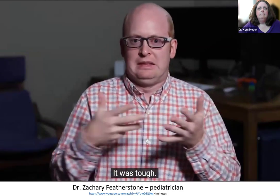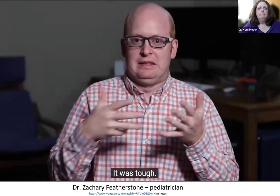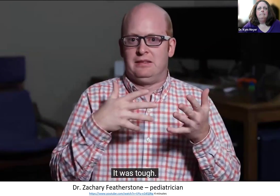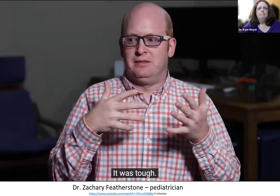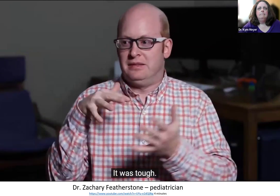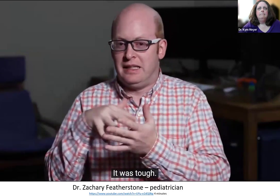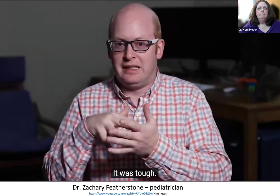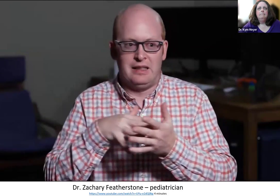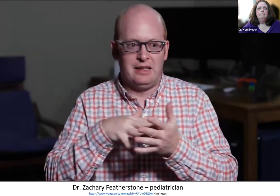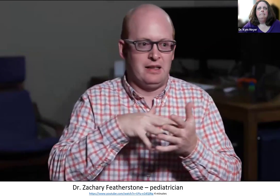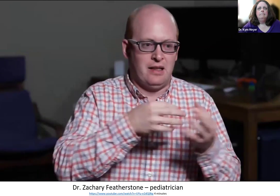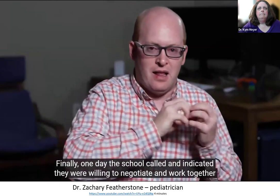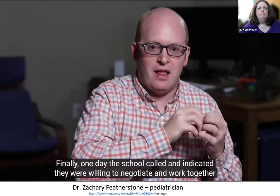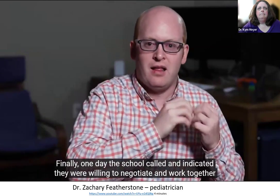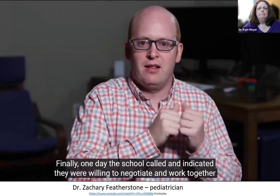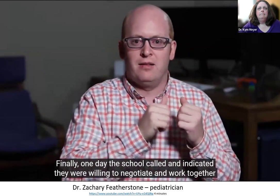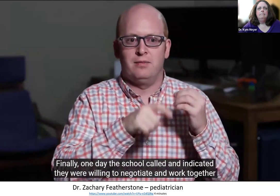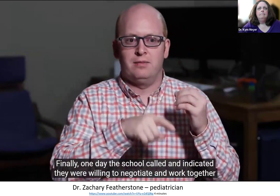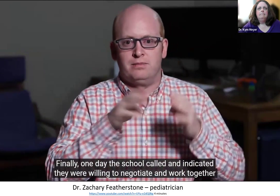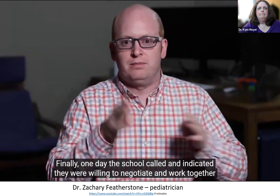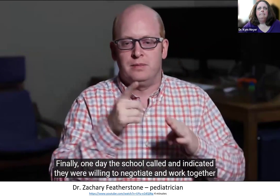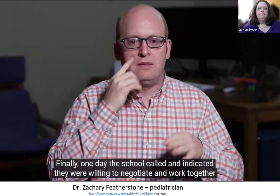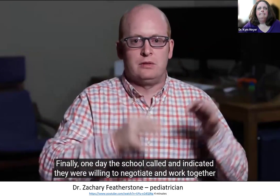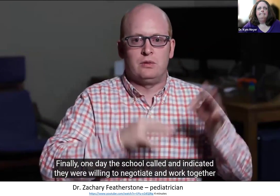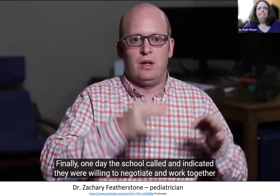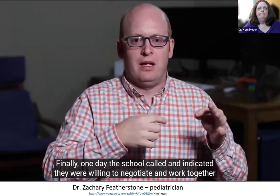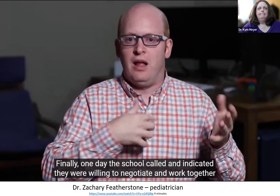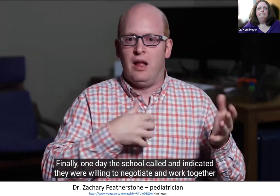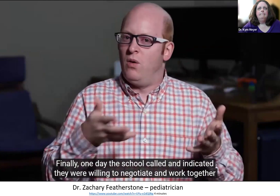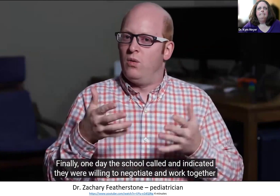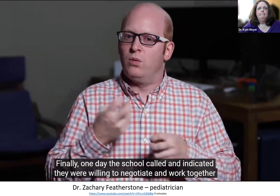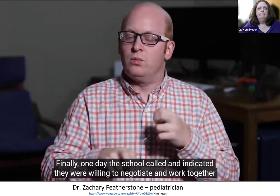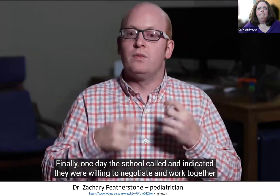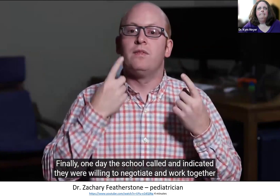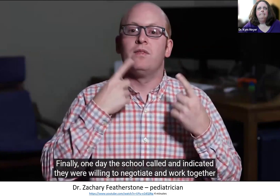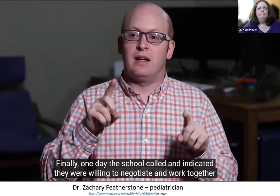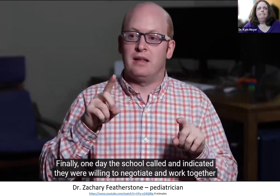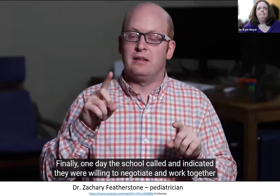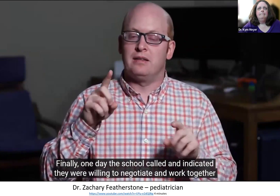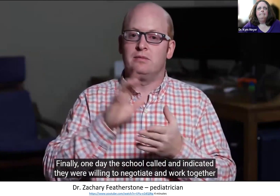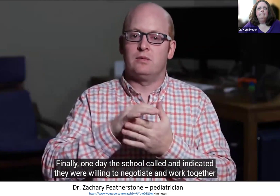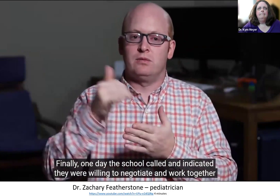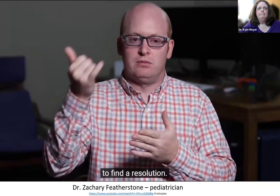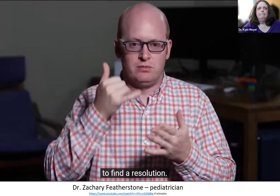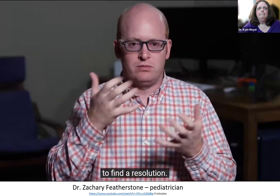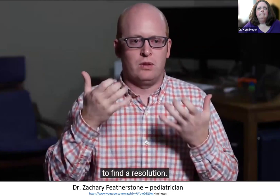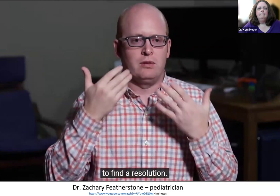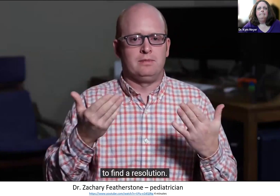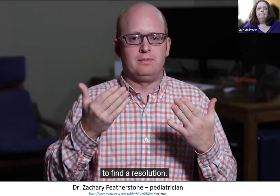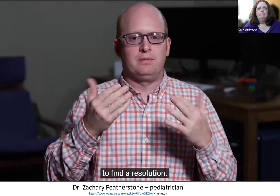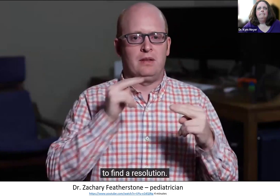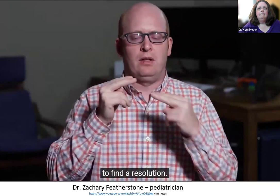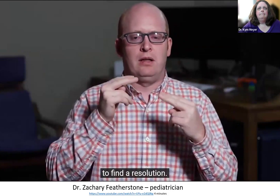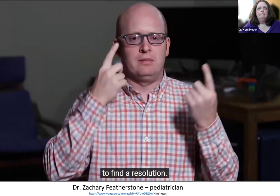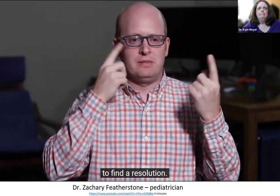tough. Finally, one day, the school called and indicated they were willing to negotiate and work together to find a